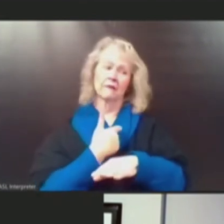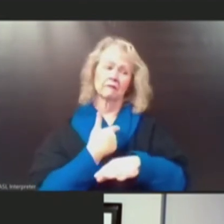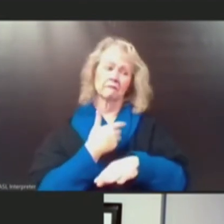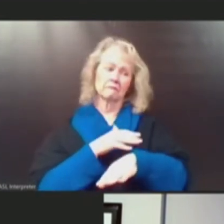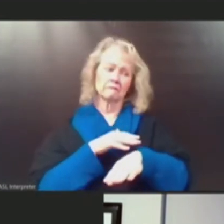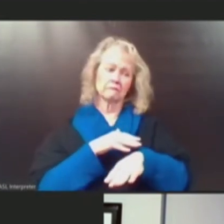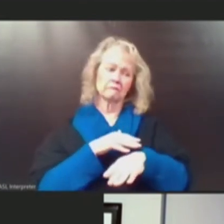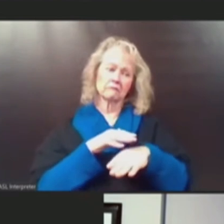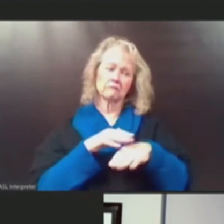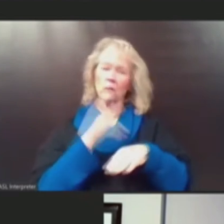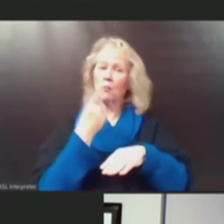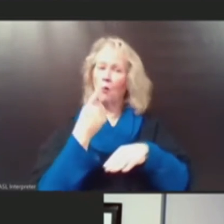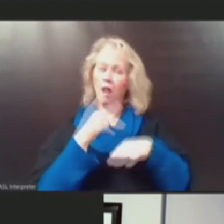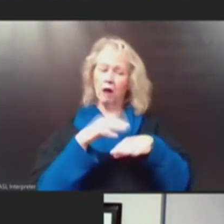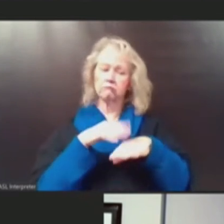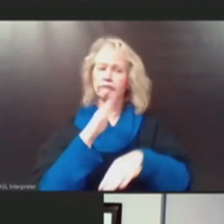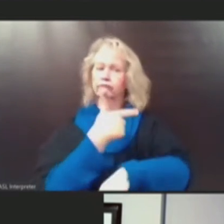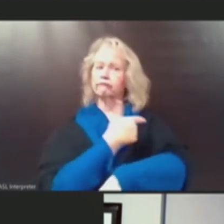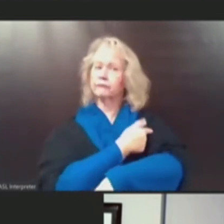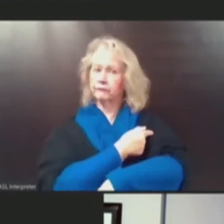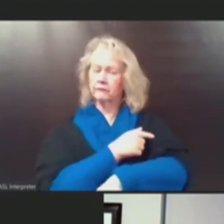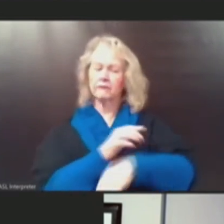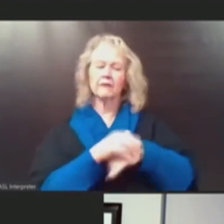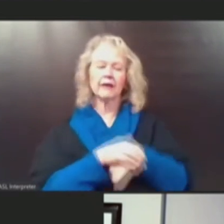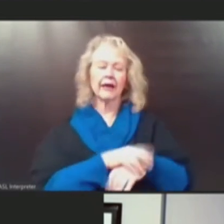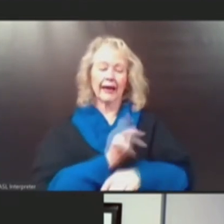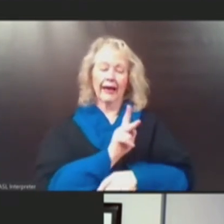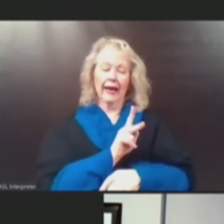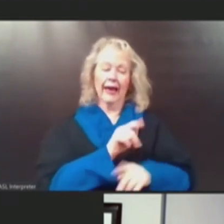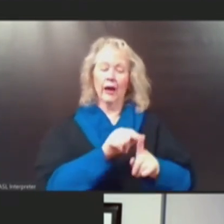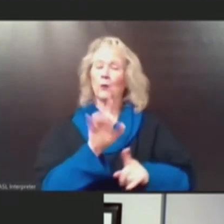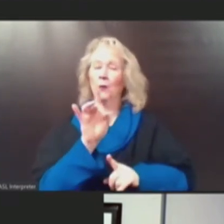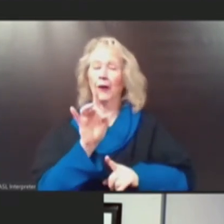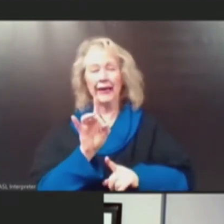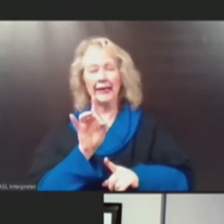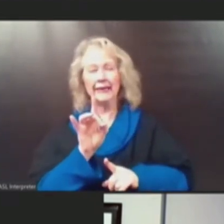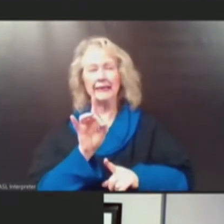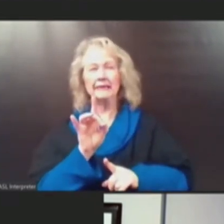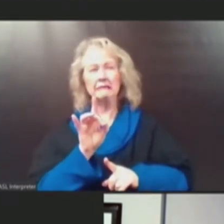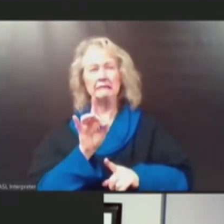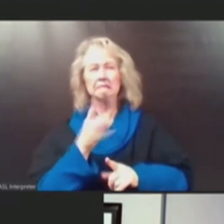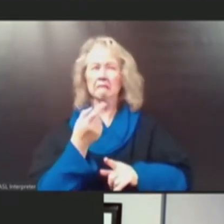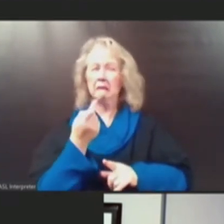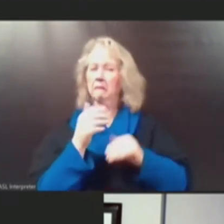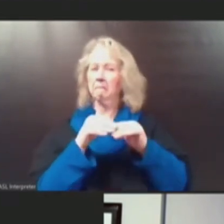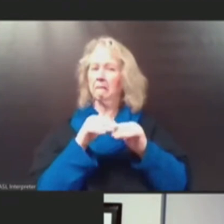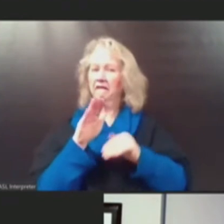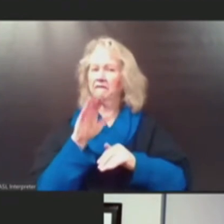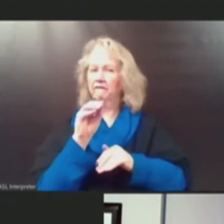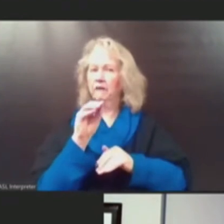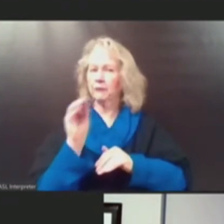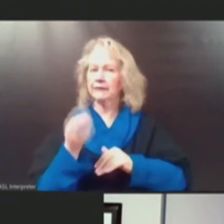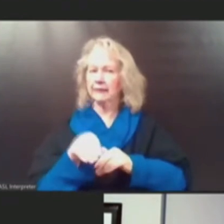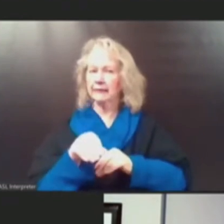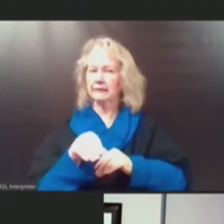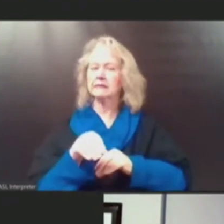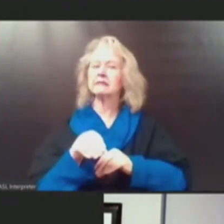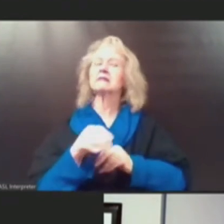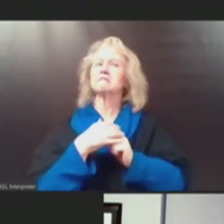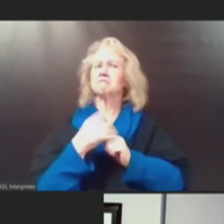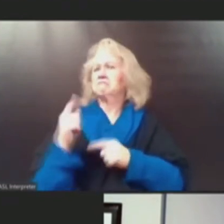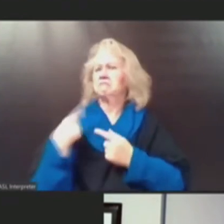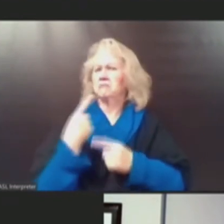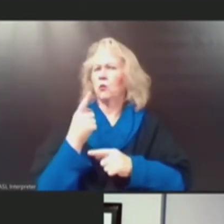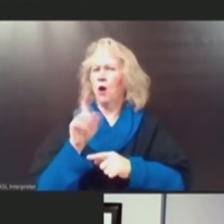When it comes to, you know, through eighth grade, we're probably a little over a half. They've had about 100 days to get vaccinated.